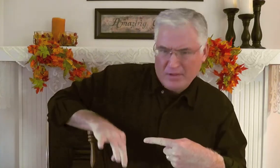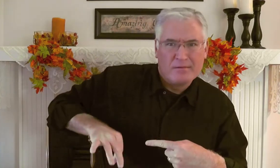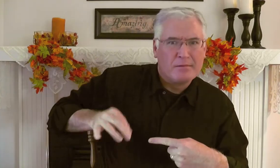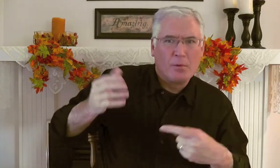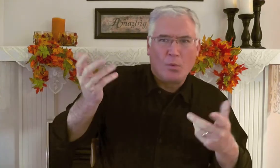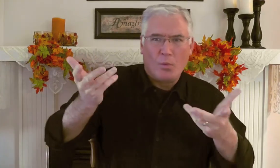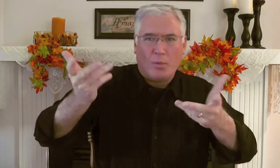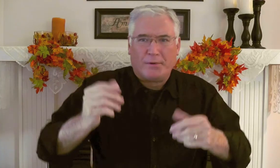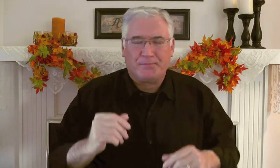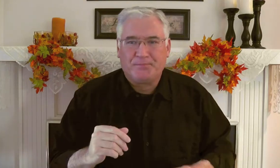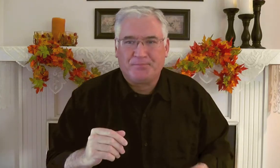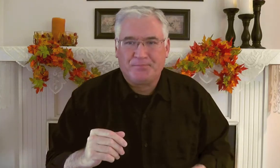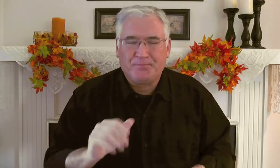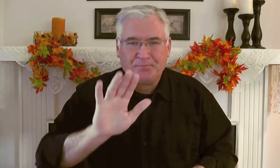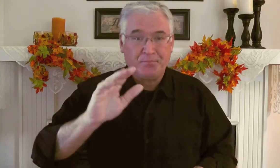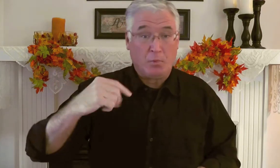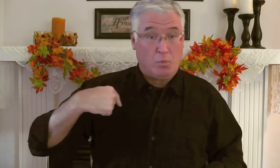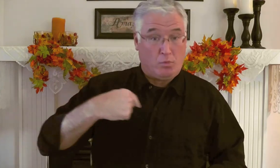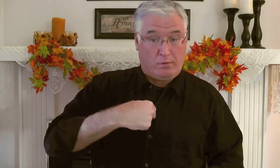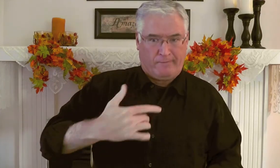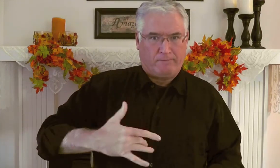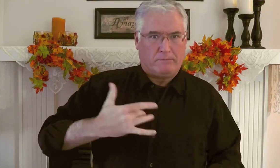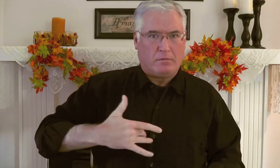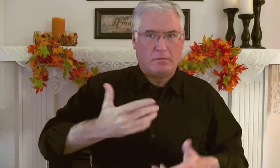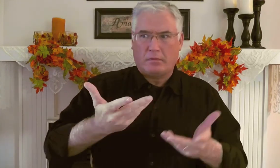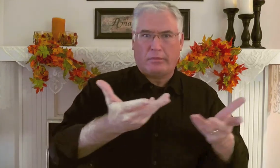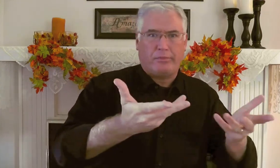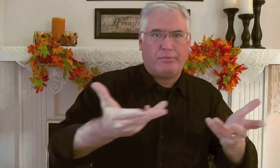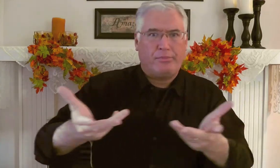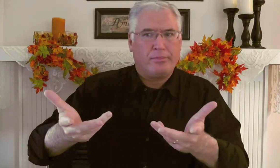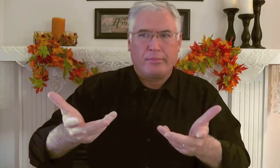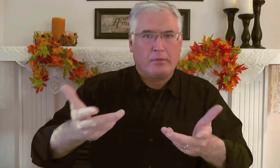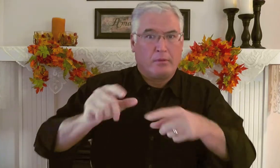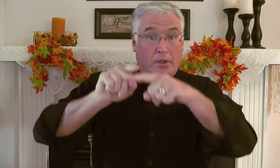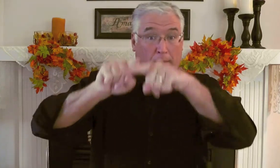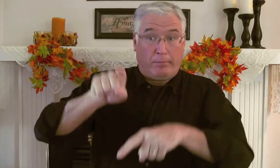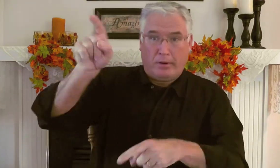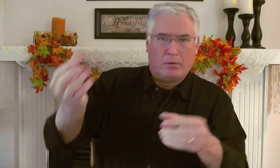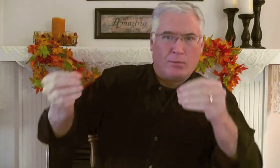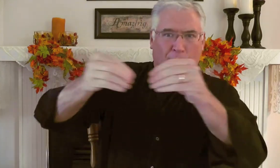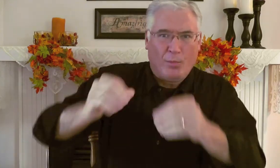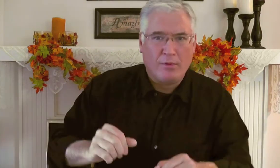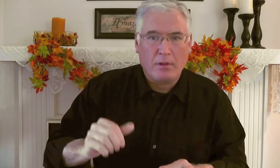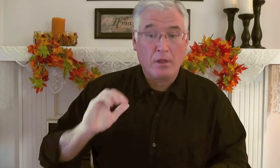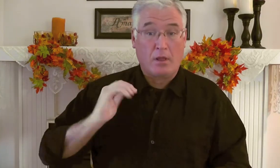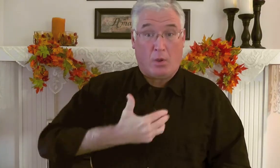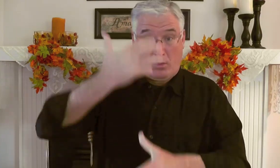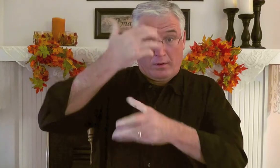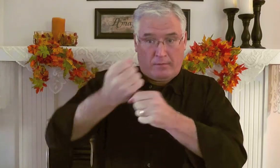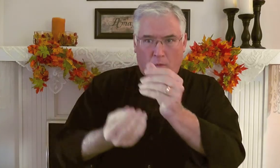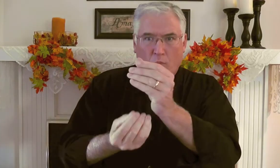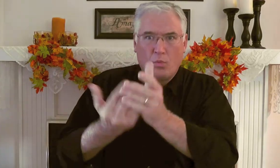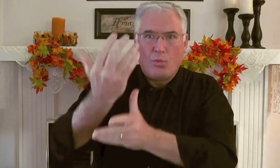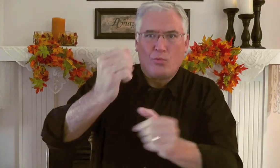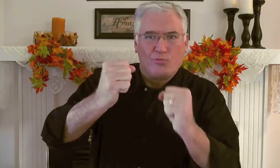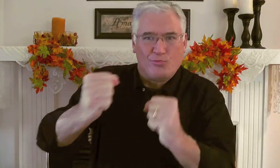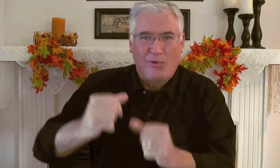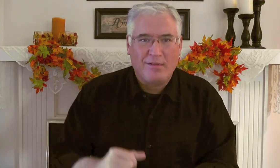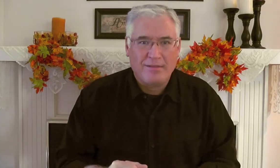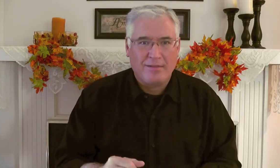How does it benefit us? Well, we feel helpless, and we depend on him more, and our faith